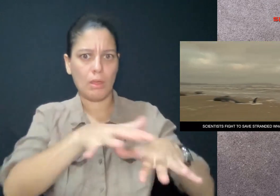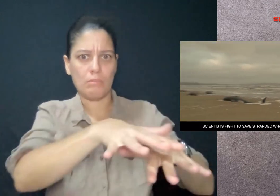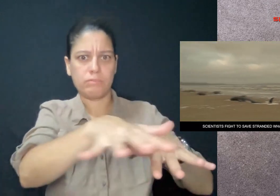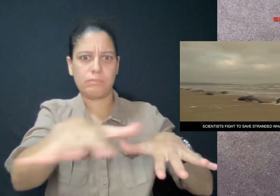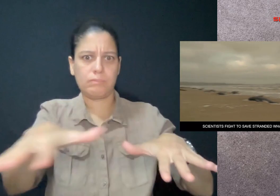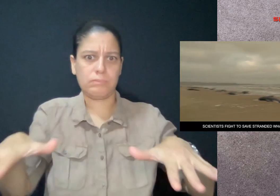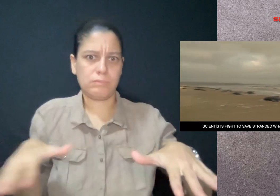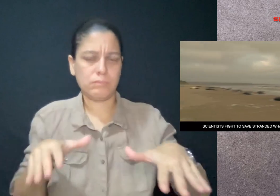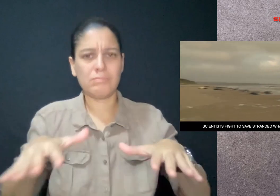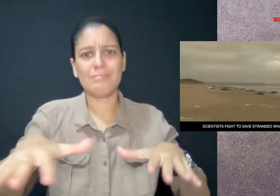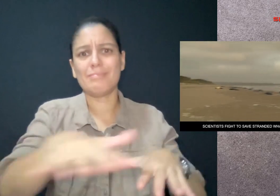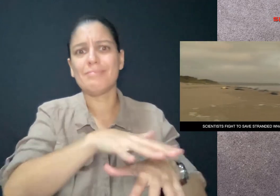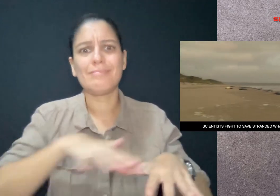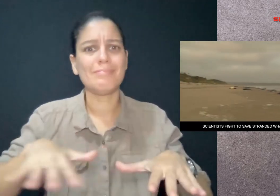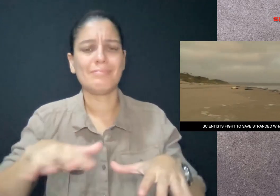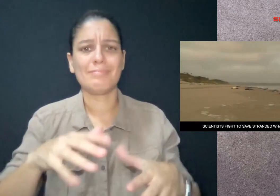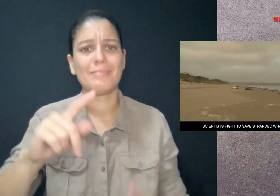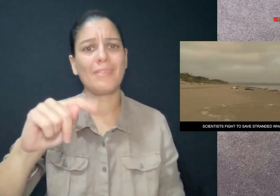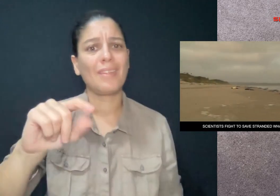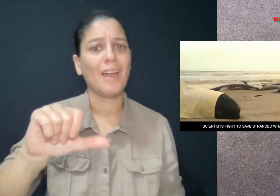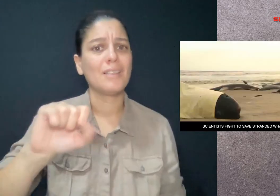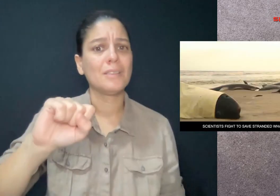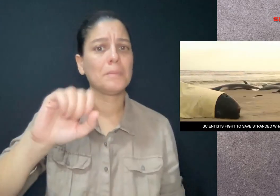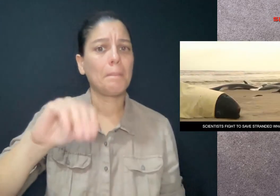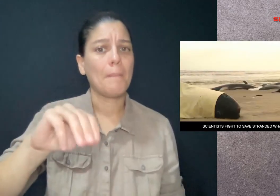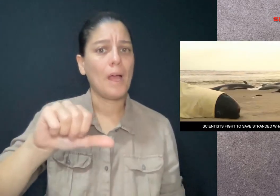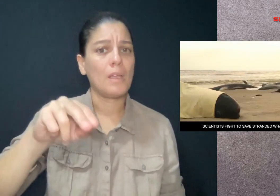stranded themselves on a beach in Tasmania.